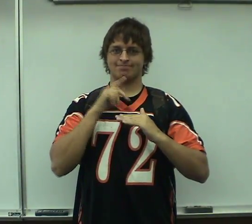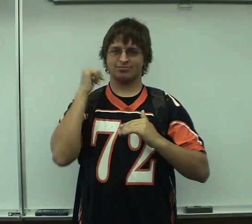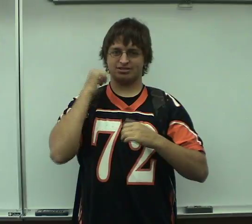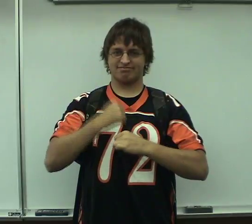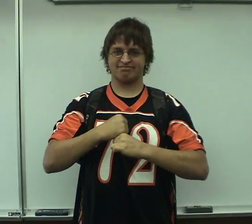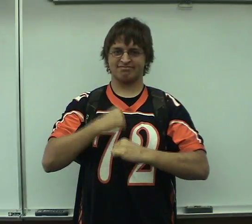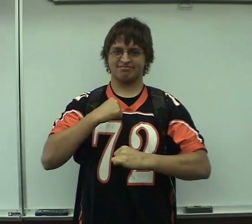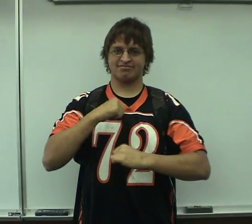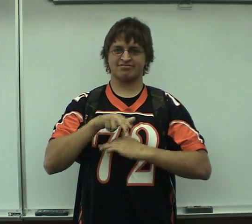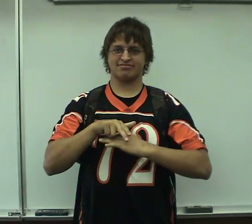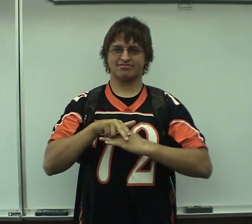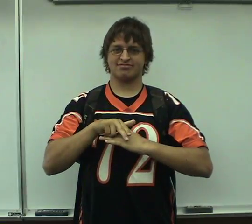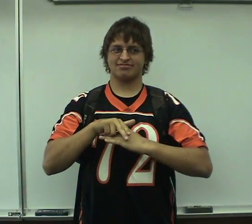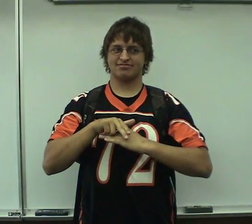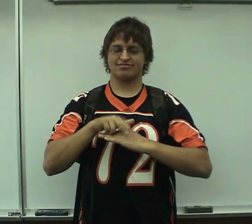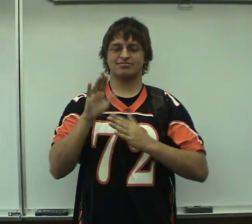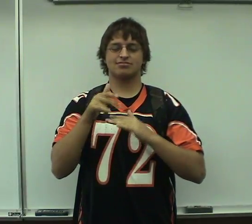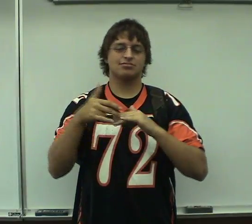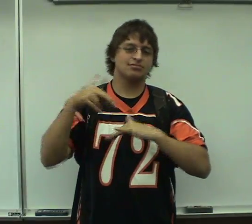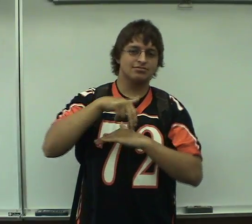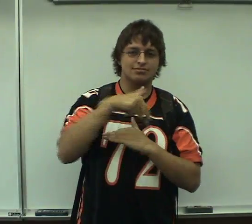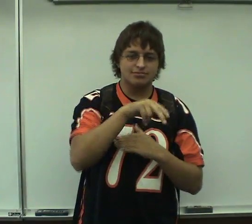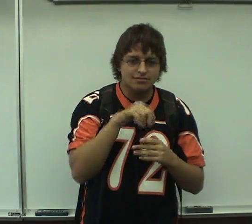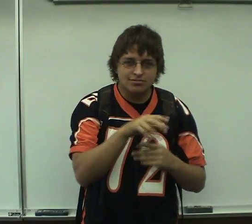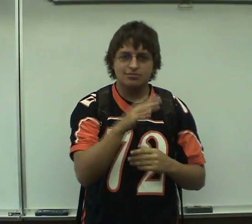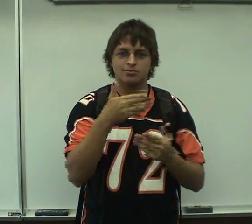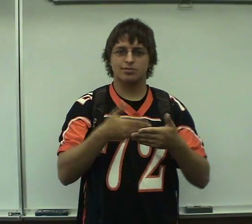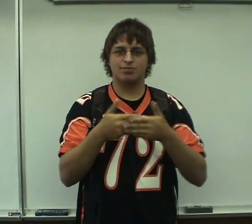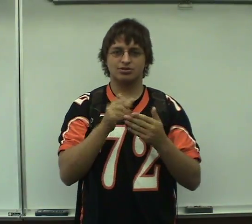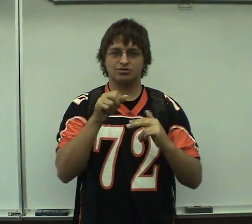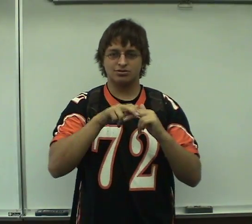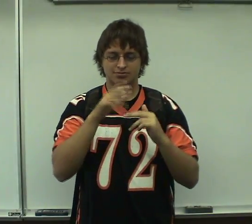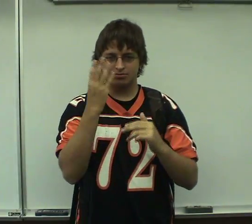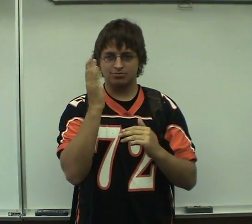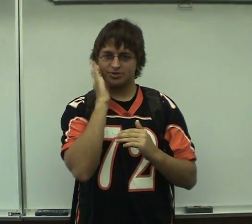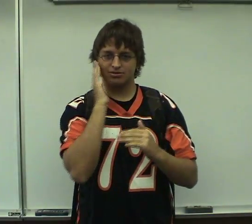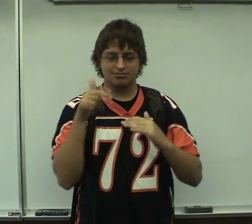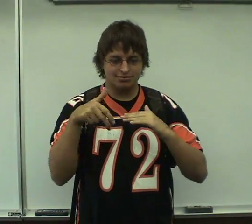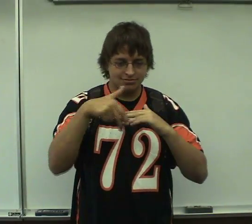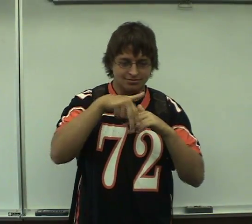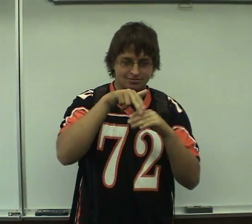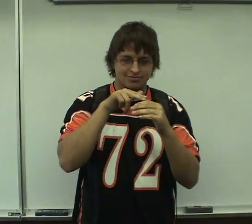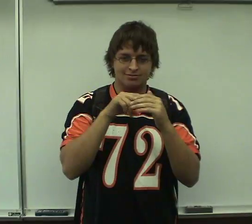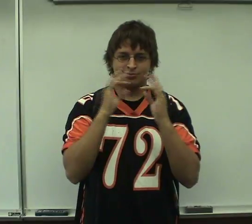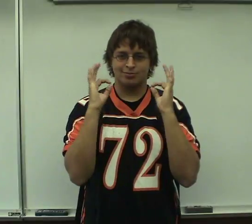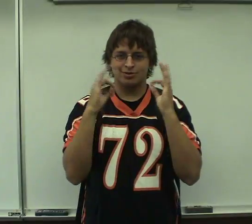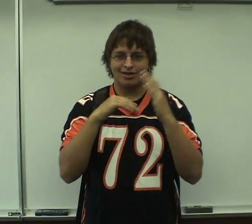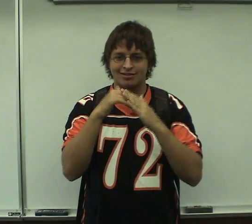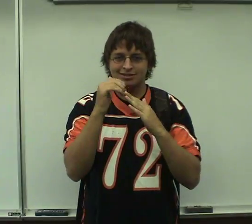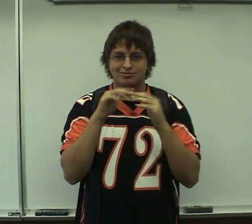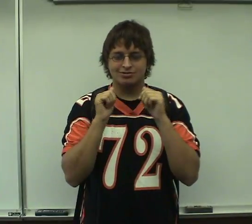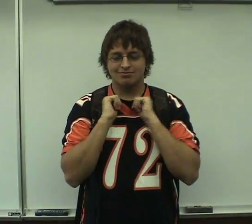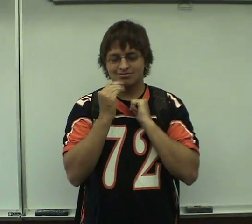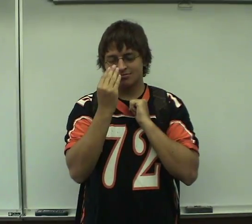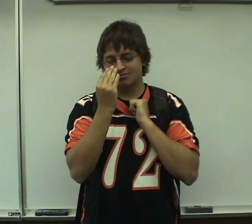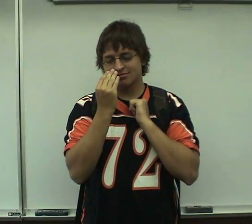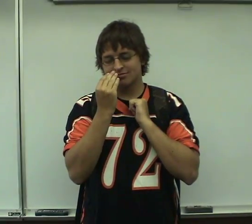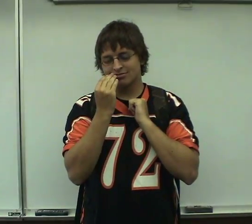Eeeh Eeeh Eeeh Oww Eeeh Eeeh